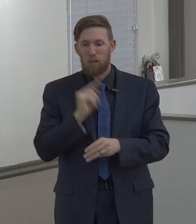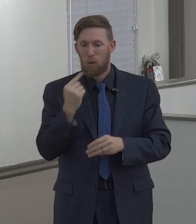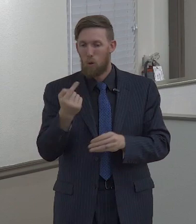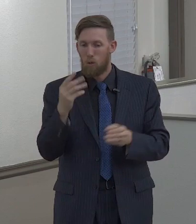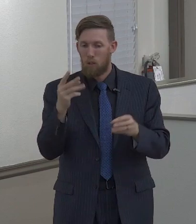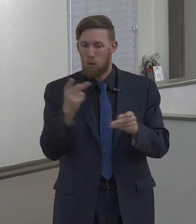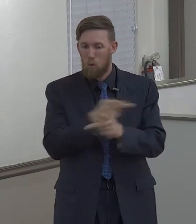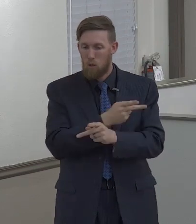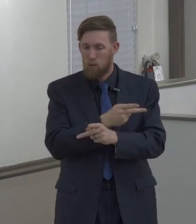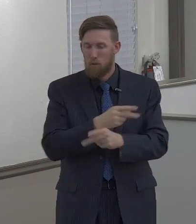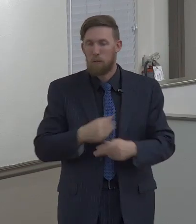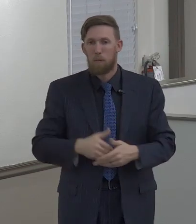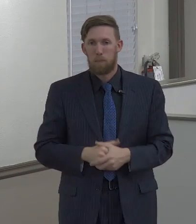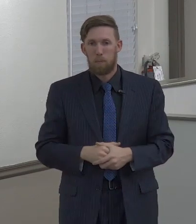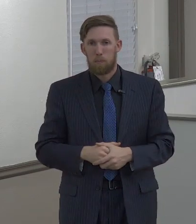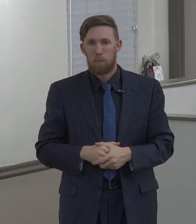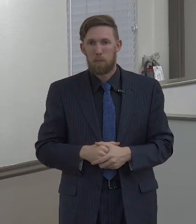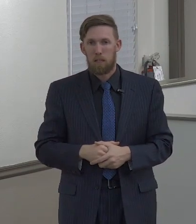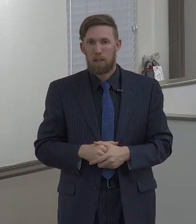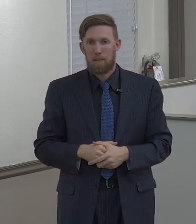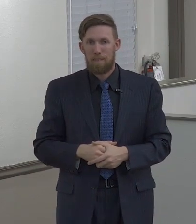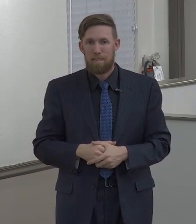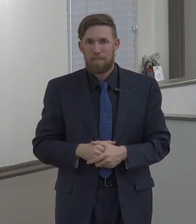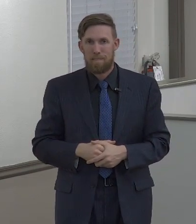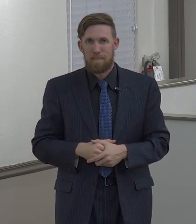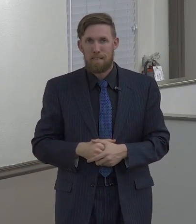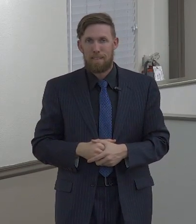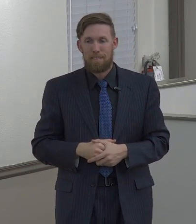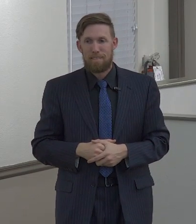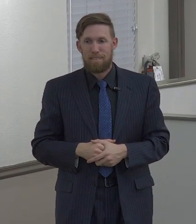don't know of any situations in the church.